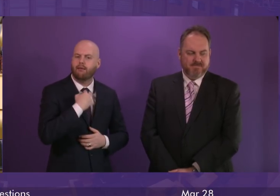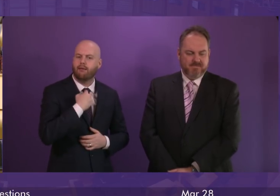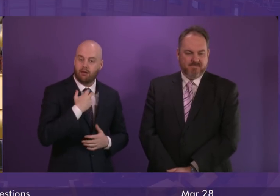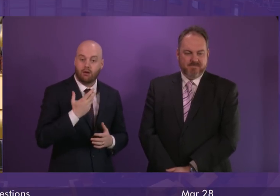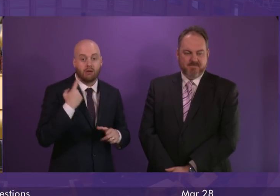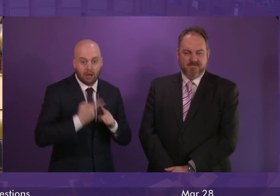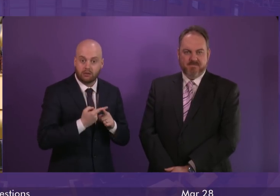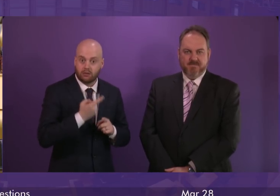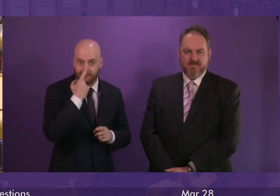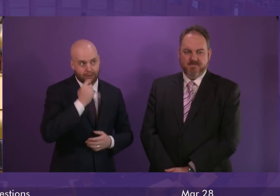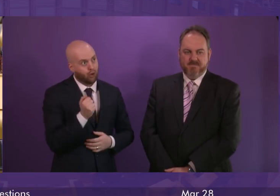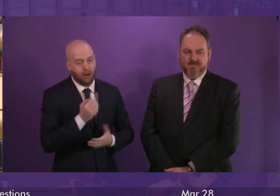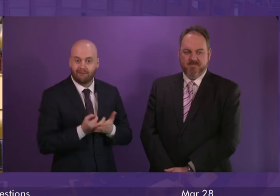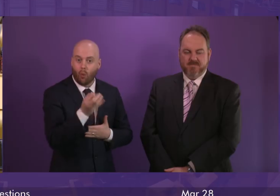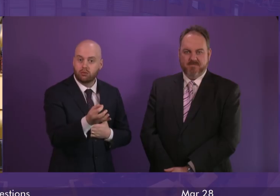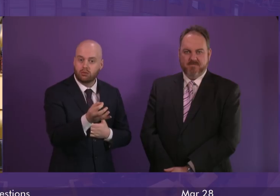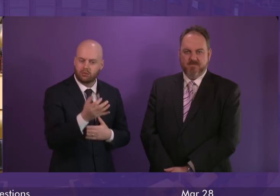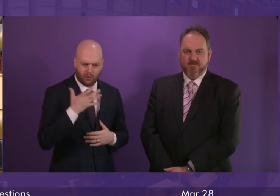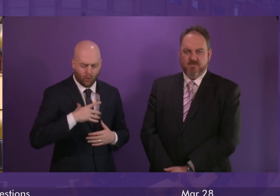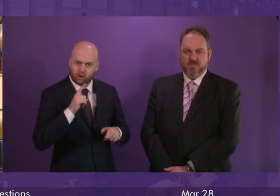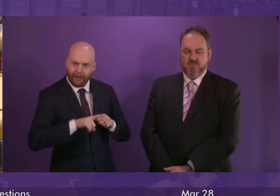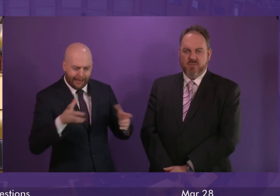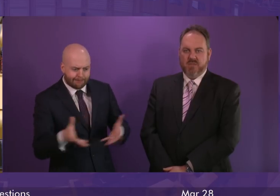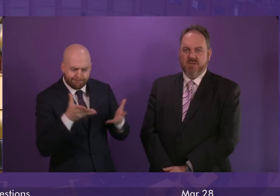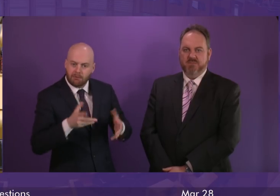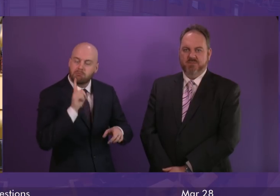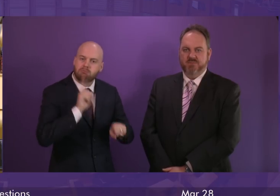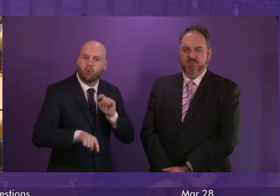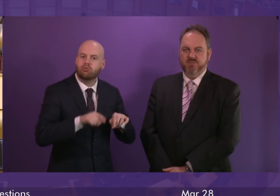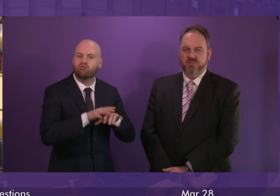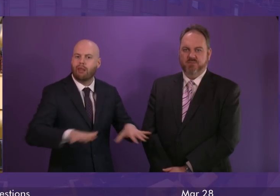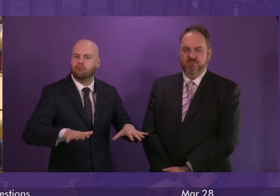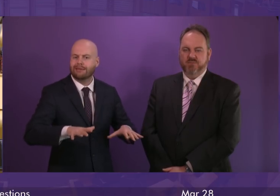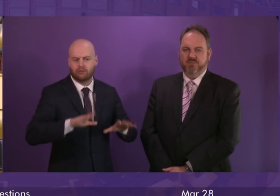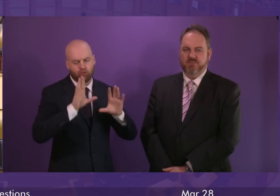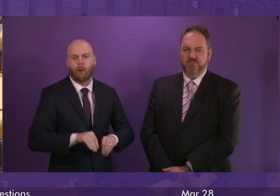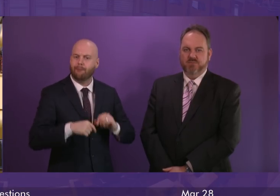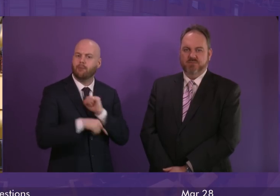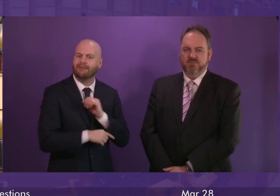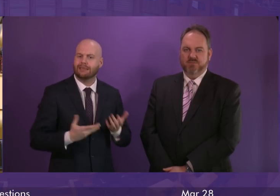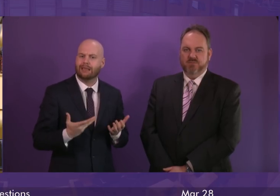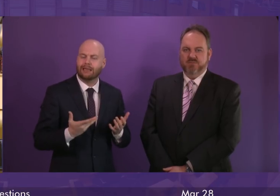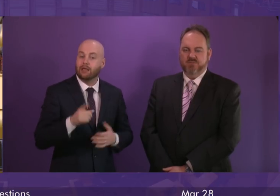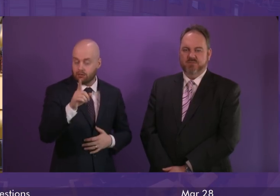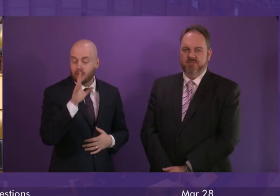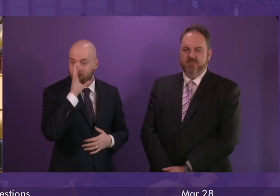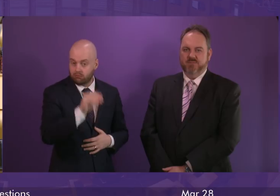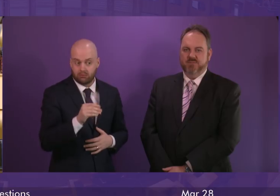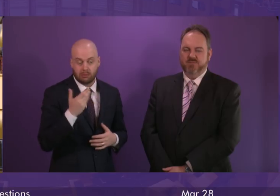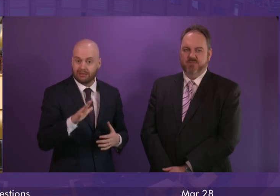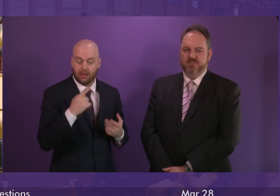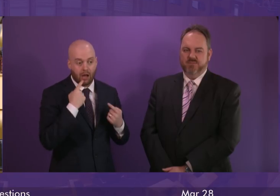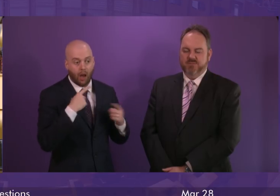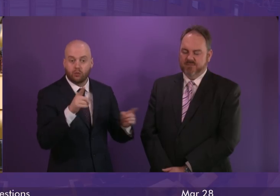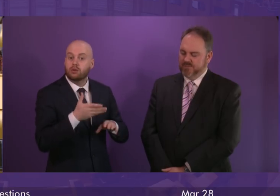out of poverty. Now this is a week in which Labour's most recent policy announcement on bus travel has been